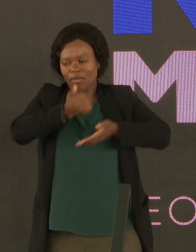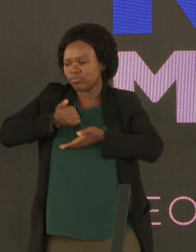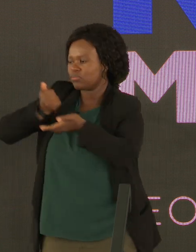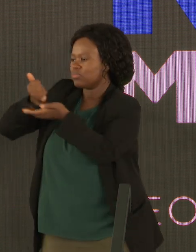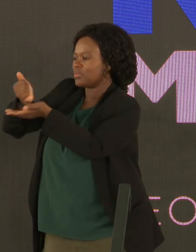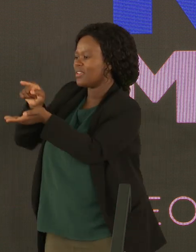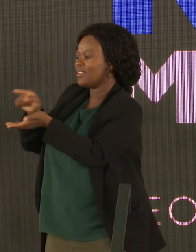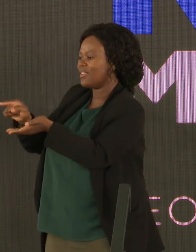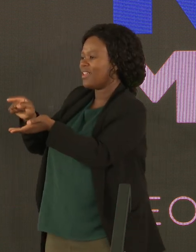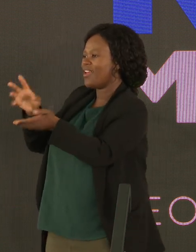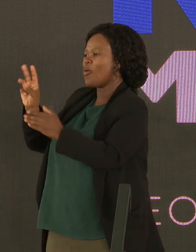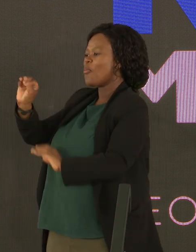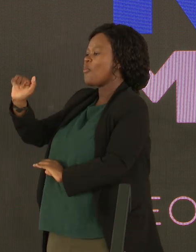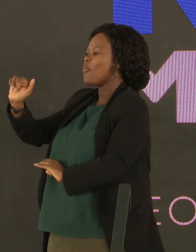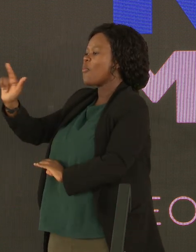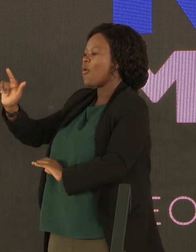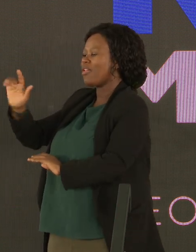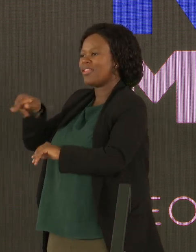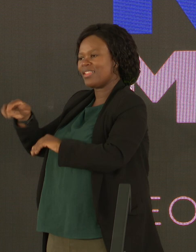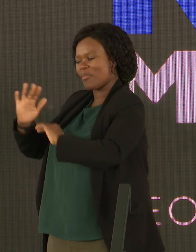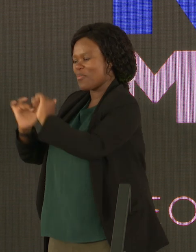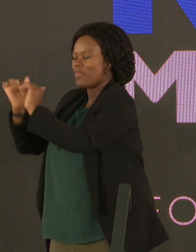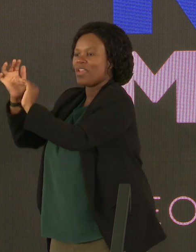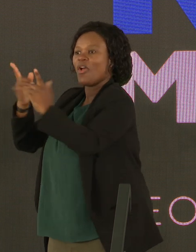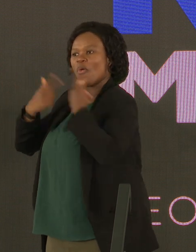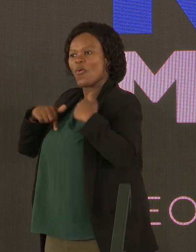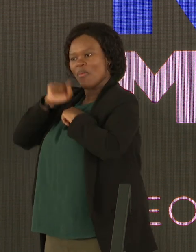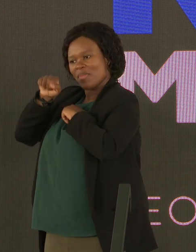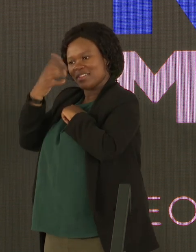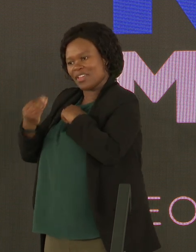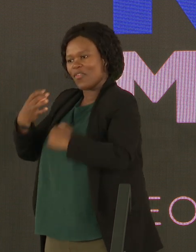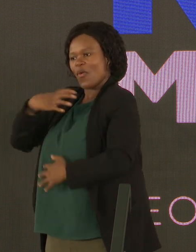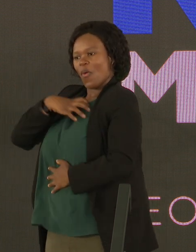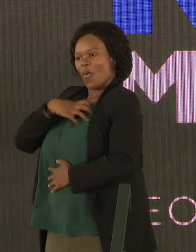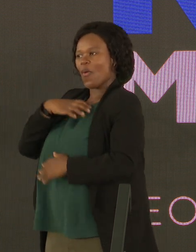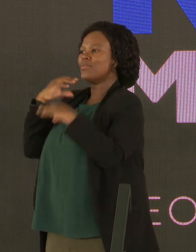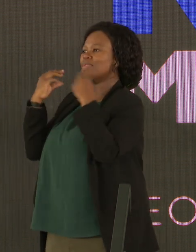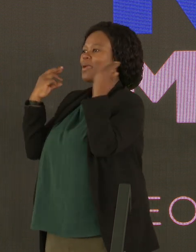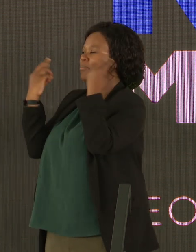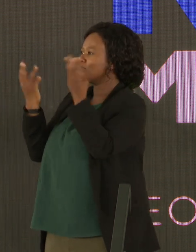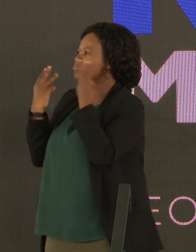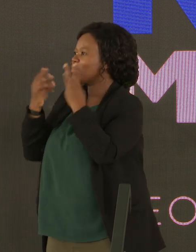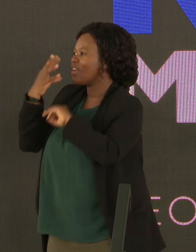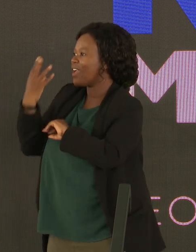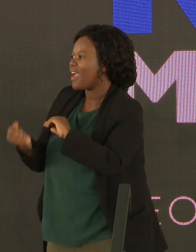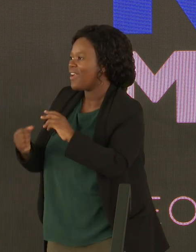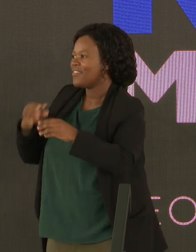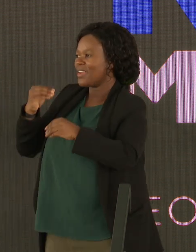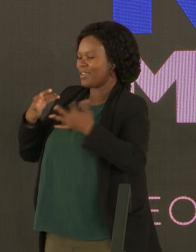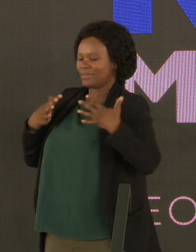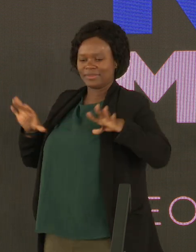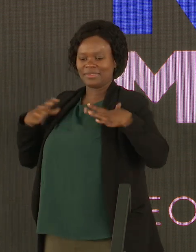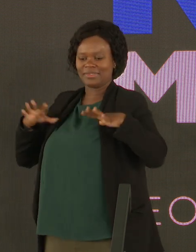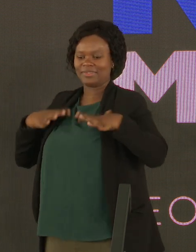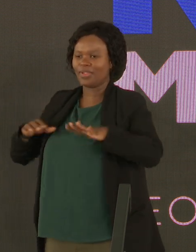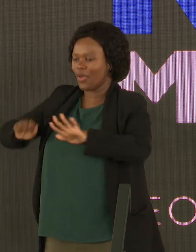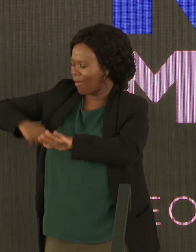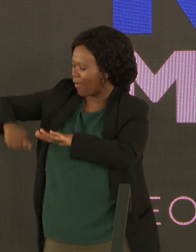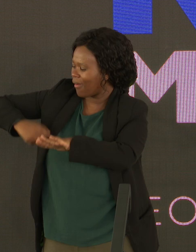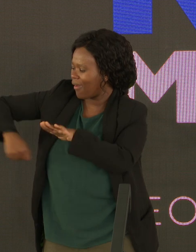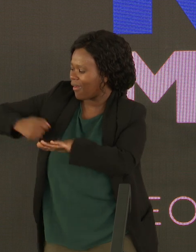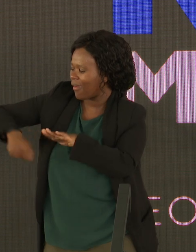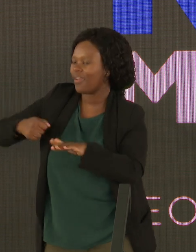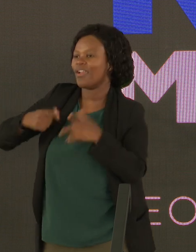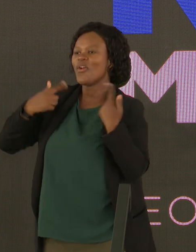shopping mall there. Those shopping malls must have our people who make clothes, who make pottery, who make the things that we have so